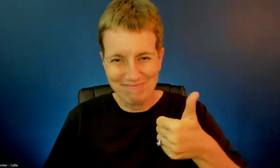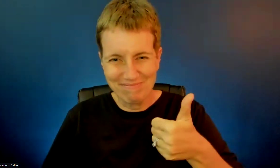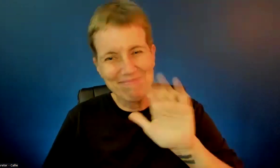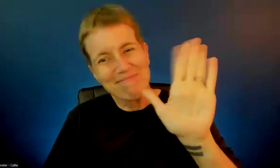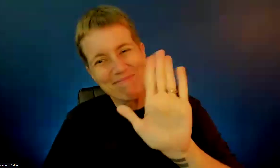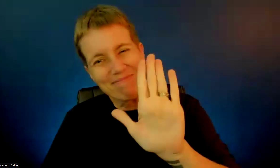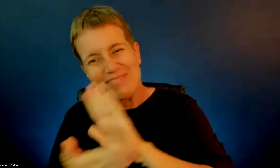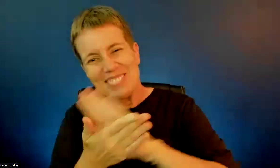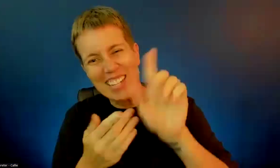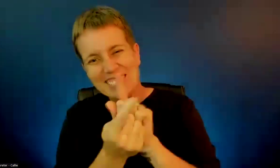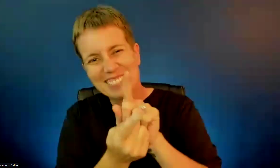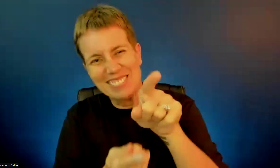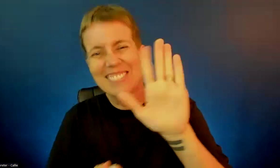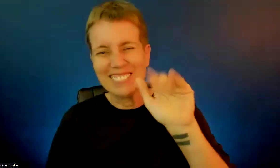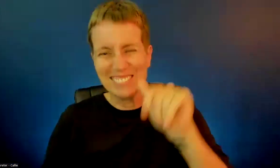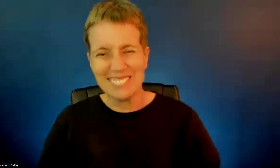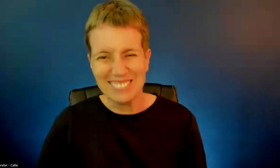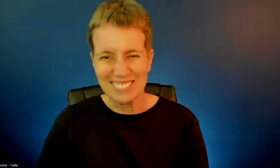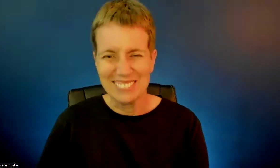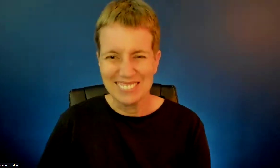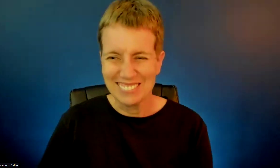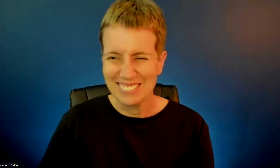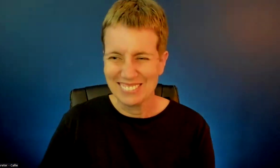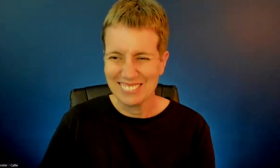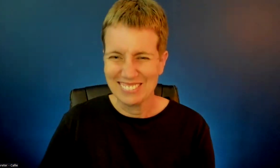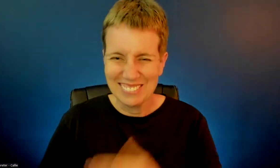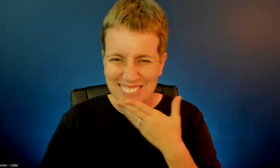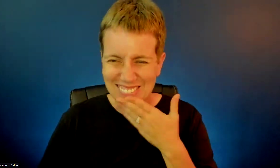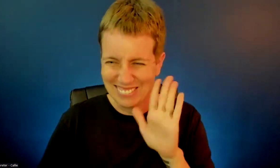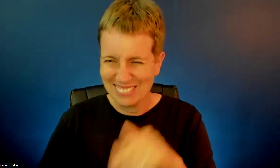Well, there you go. Very nice. Got to take a picture of my first.